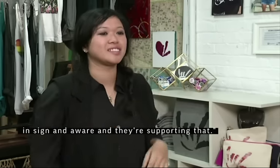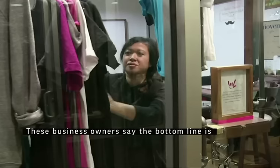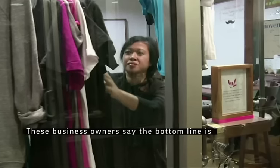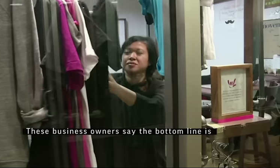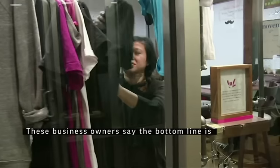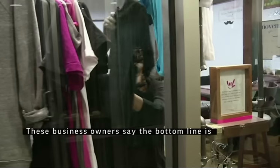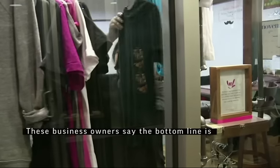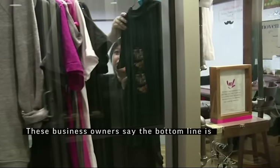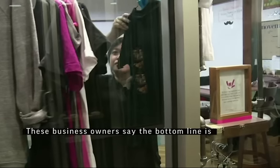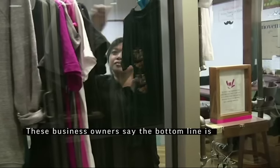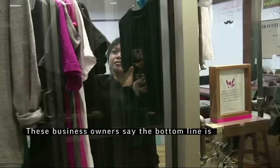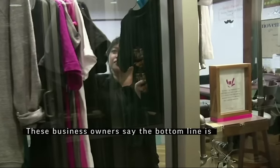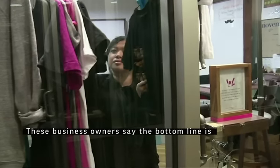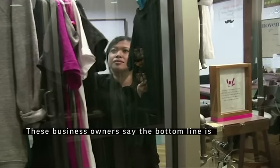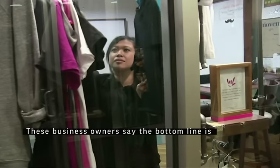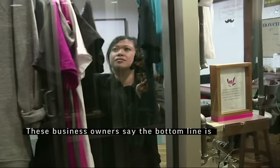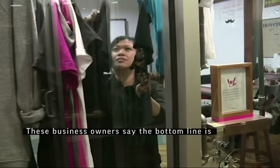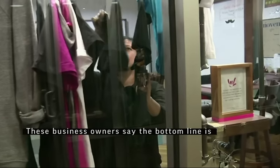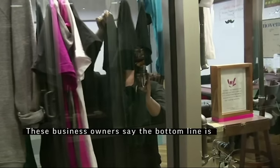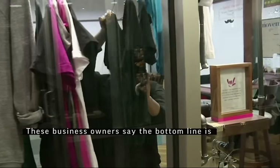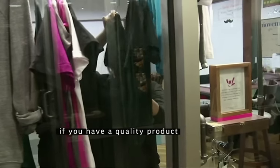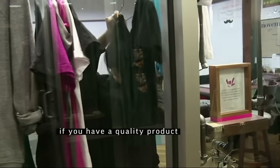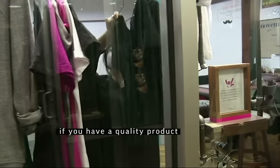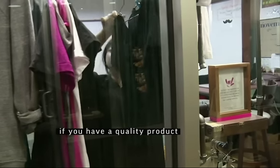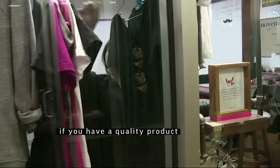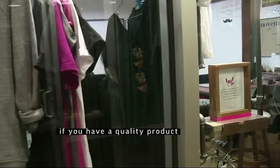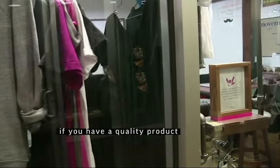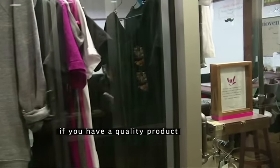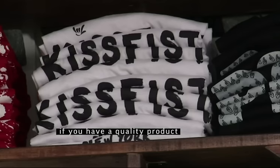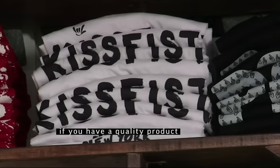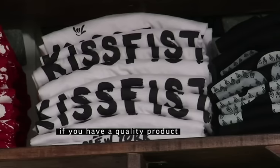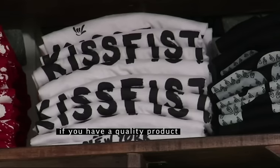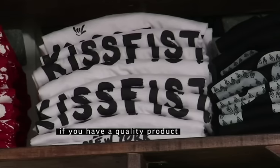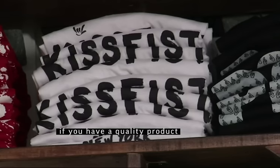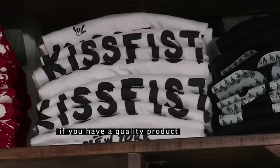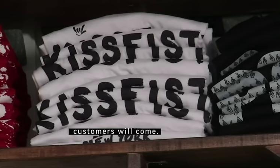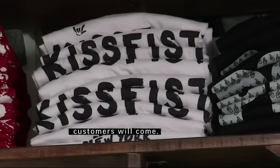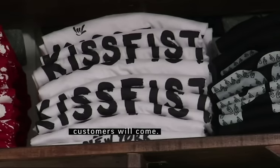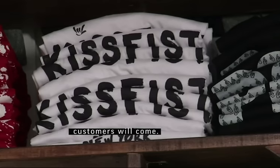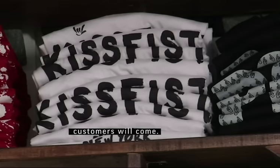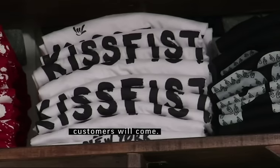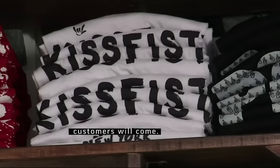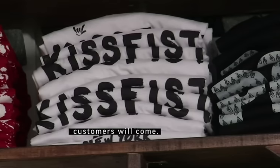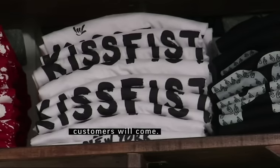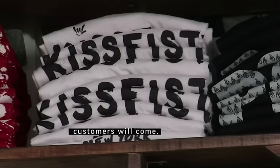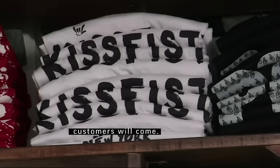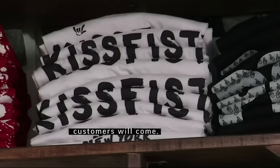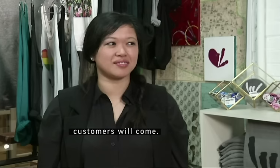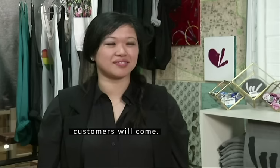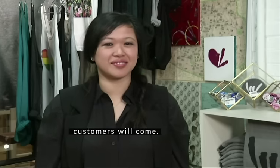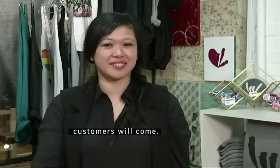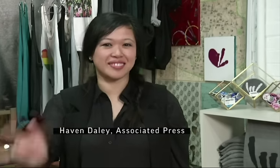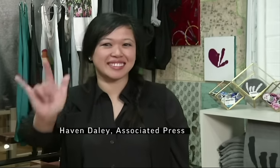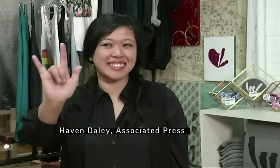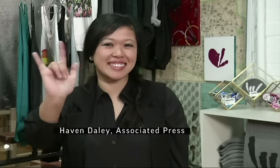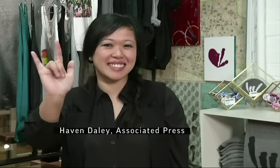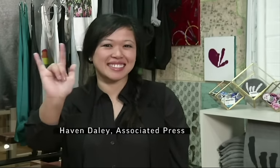business owners say the bottom line is if you have a quality product, customers will come. Haven Daily